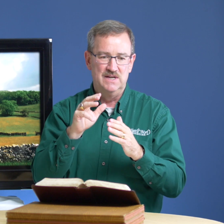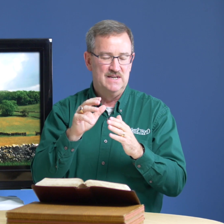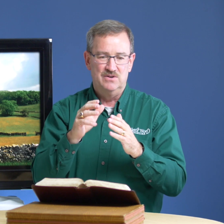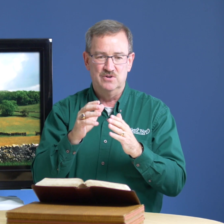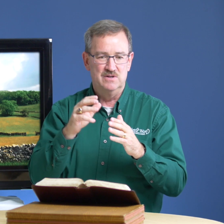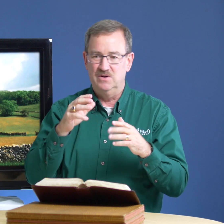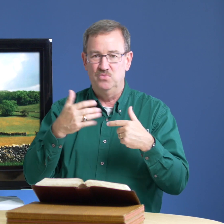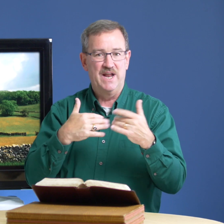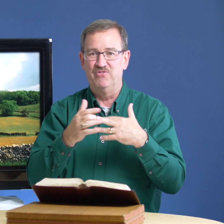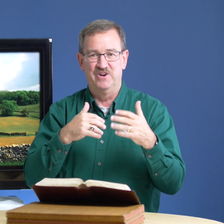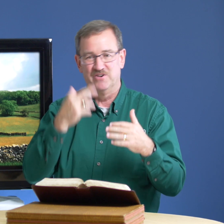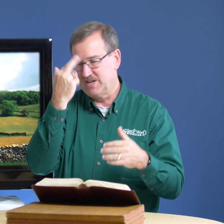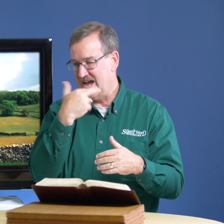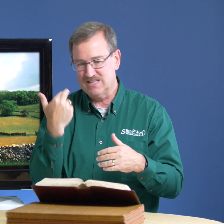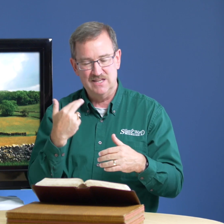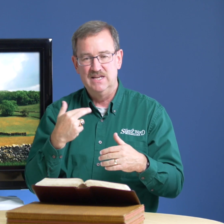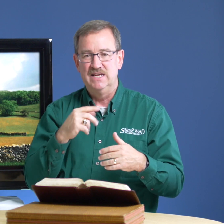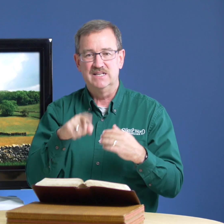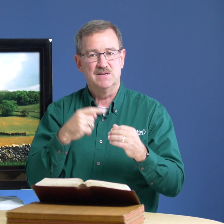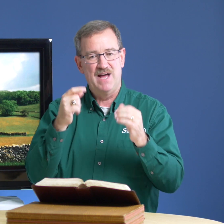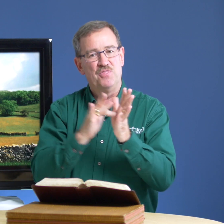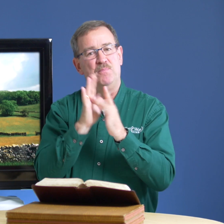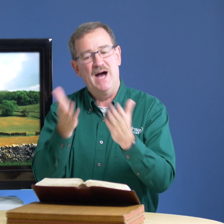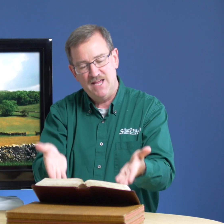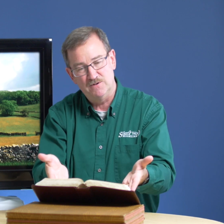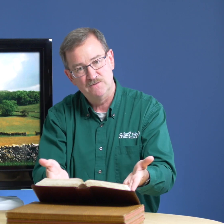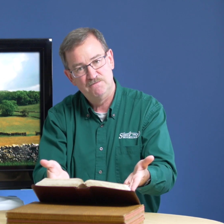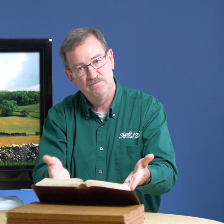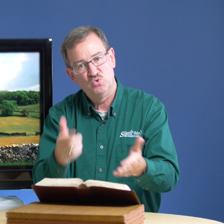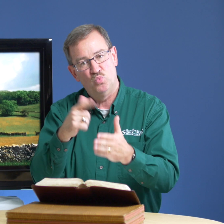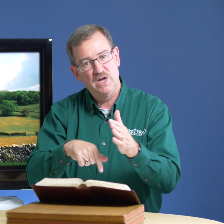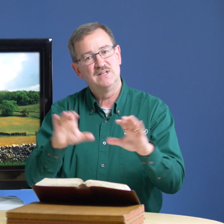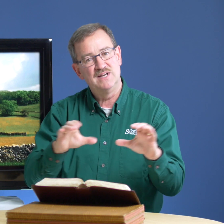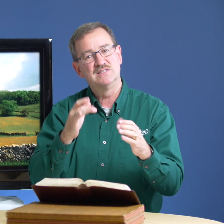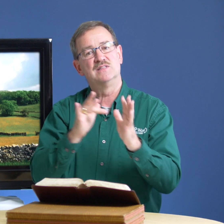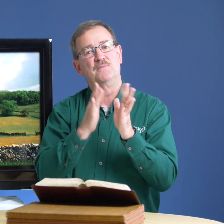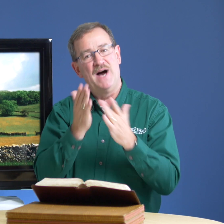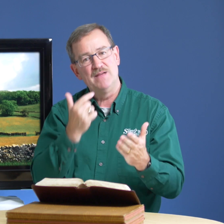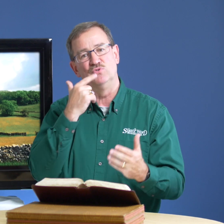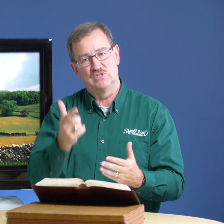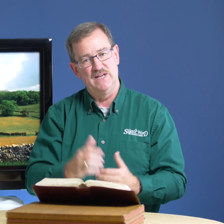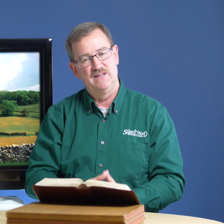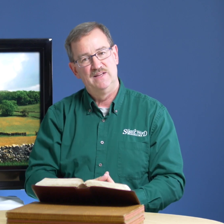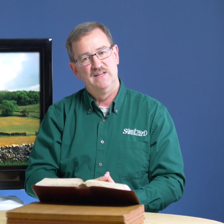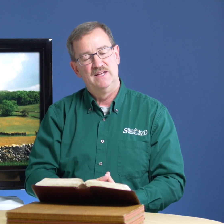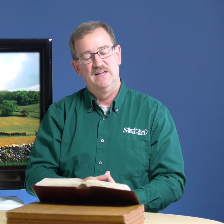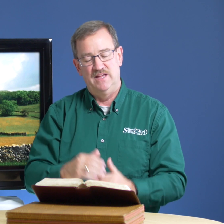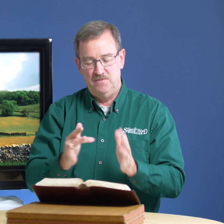or whatever or catholic it's about the bible what does the bible say and the